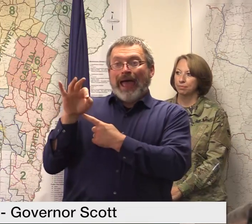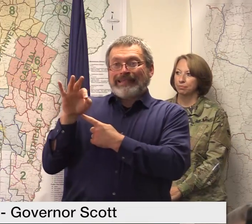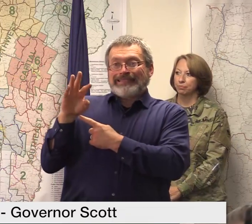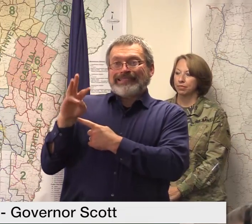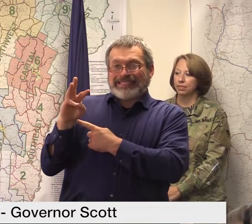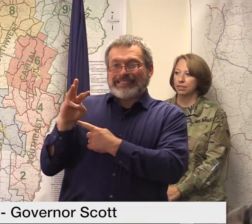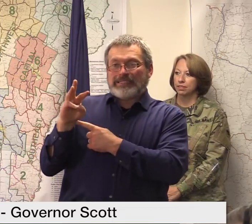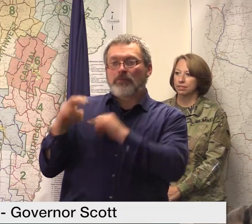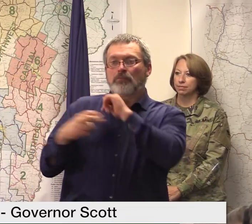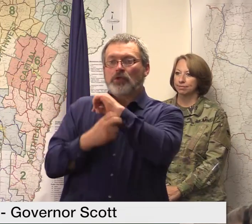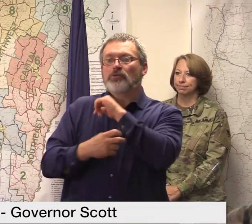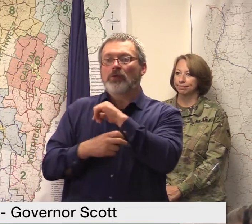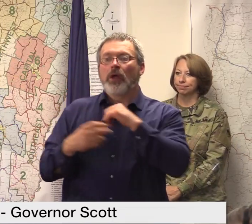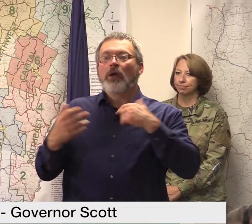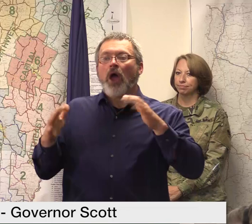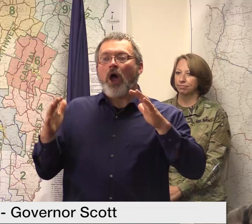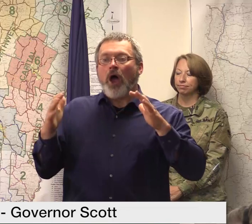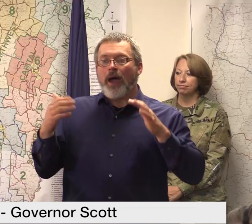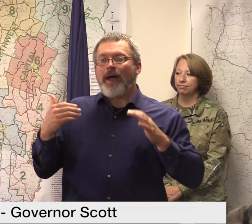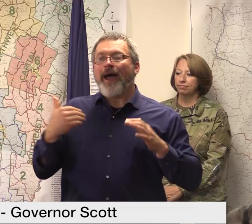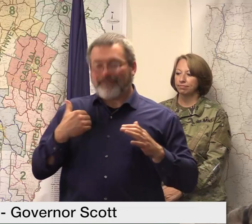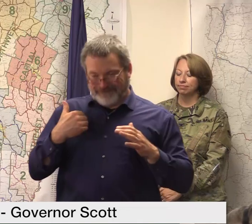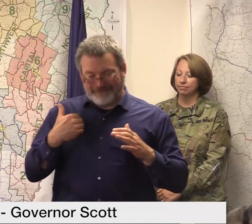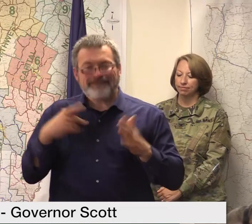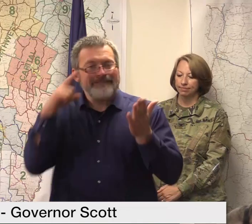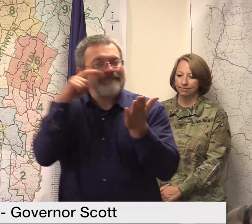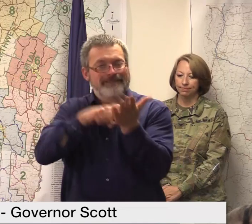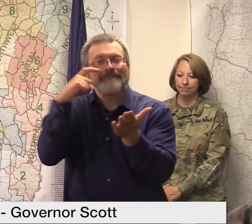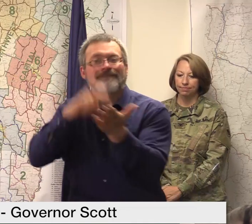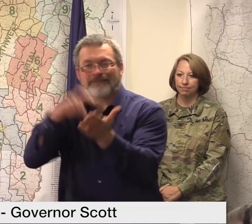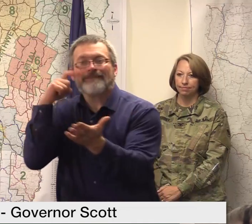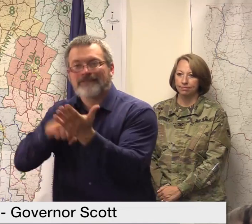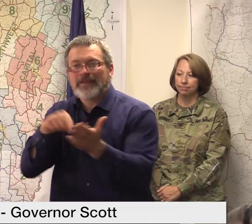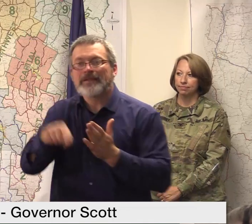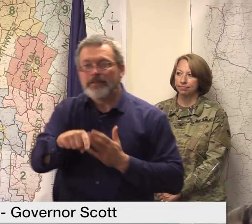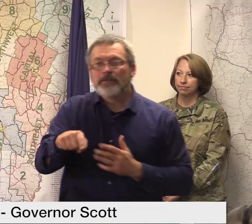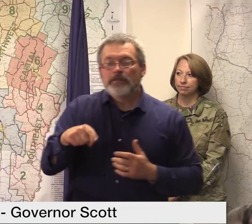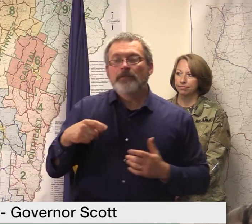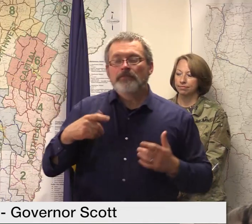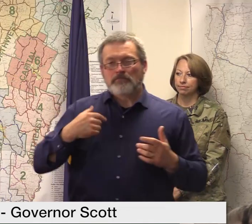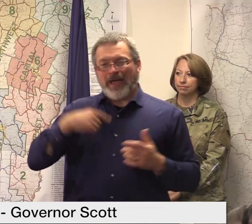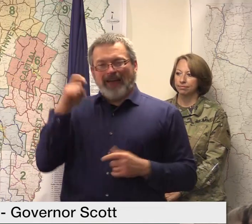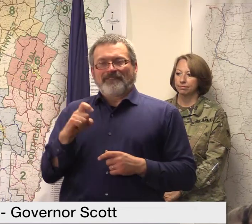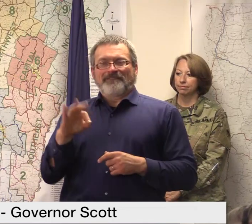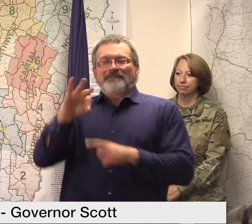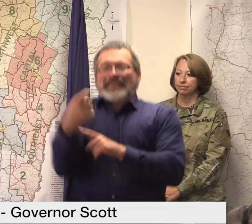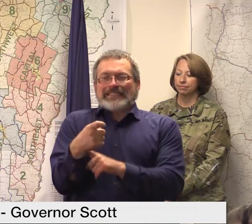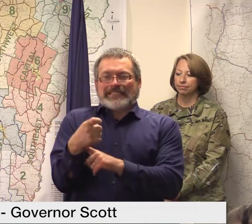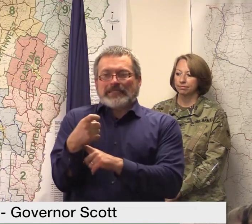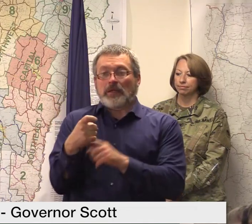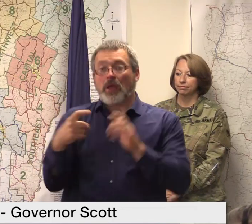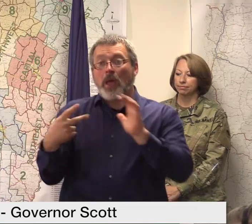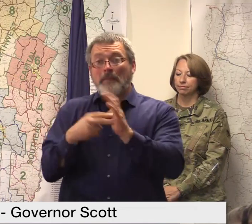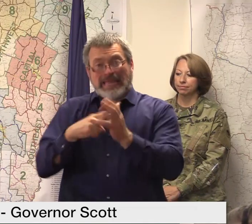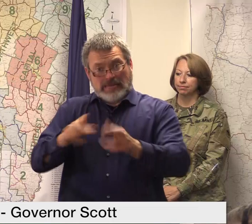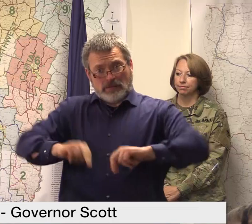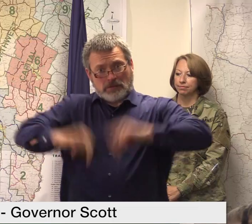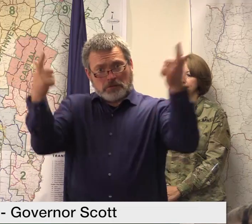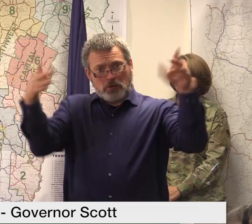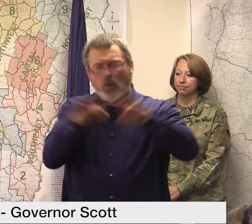have to go back at some point to do some follow-up work but that does not mean that the bridge is compromised or that it is unsafe